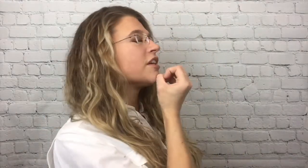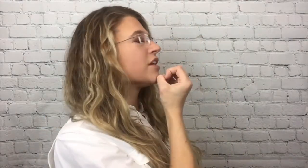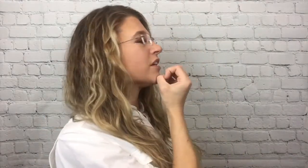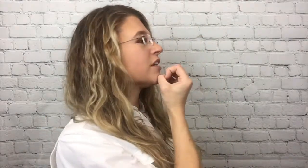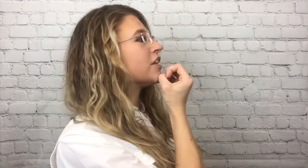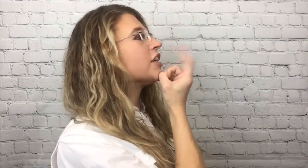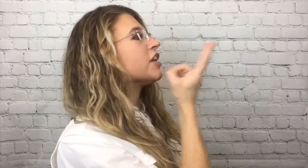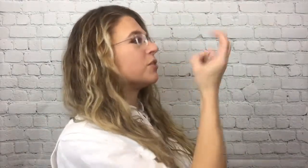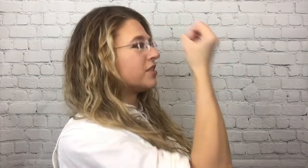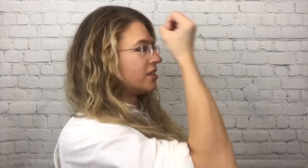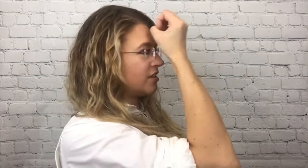Goat.